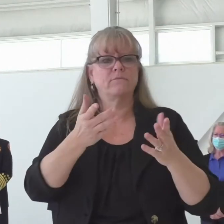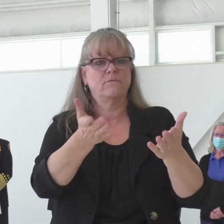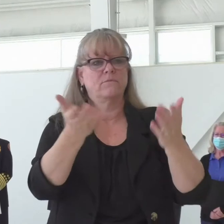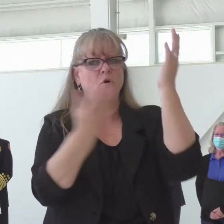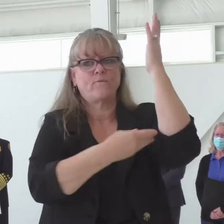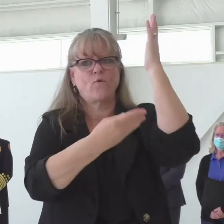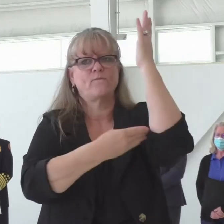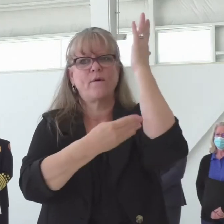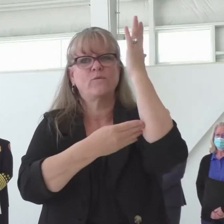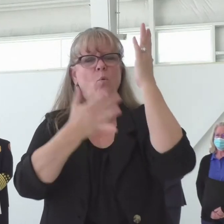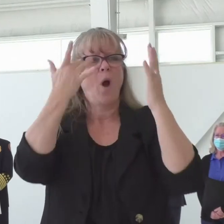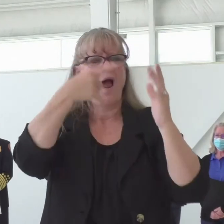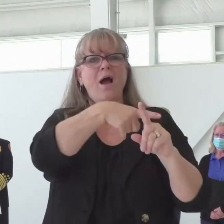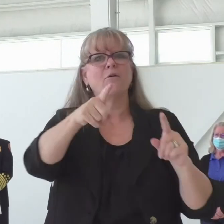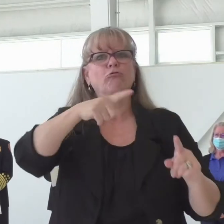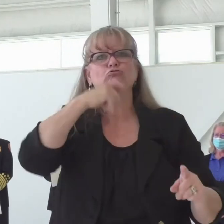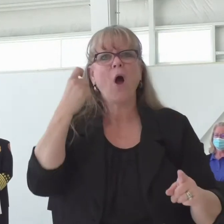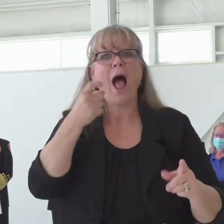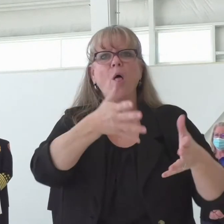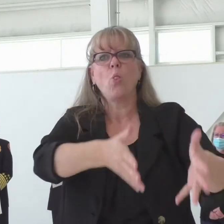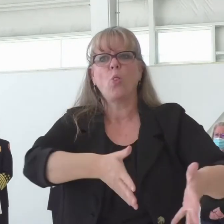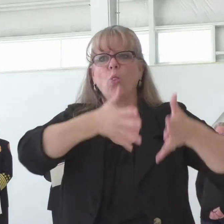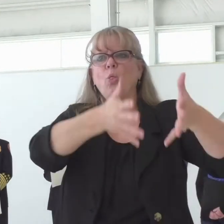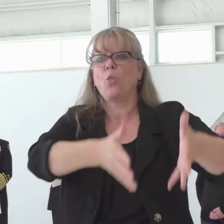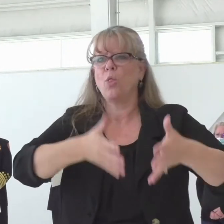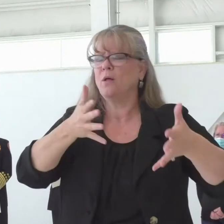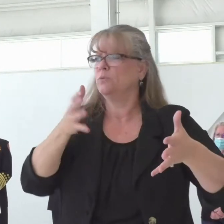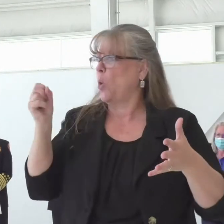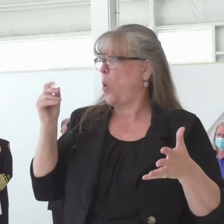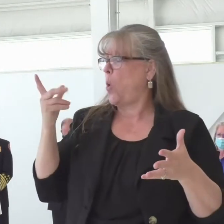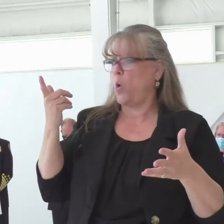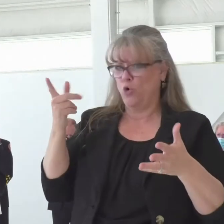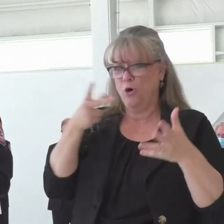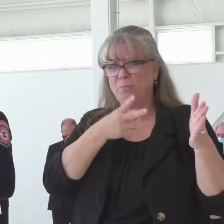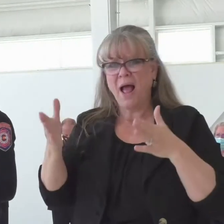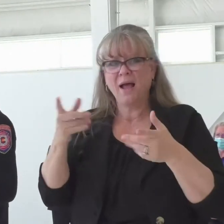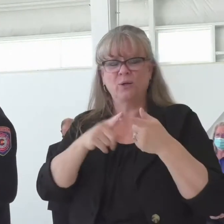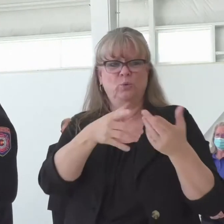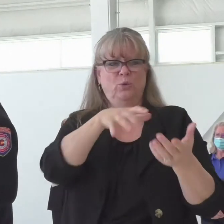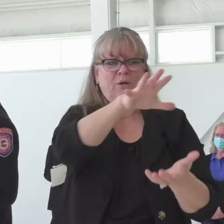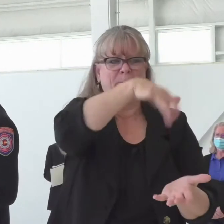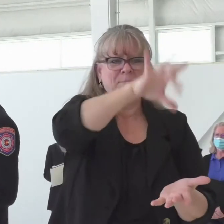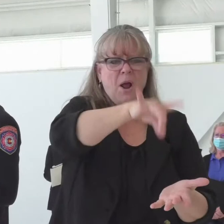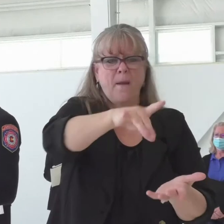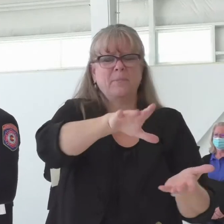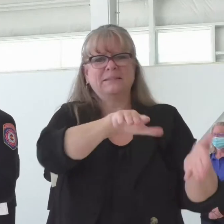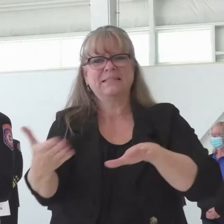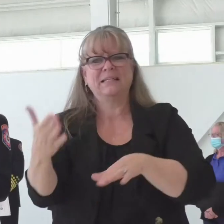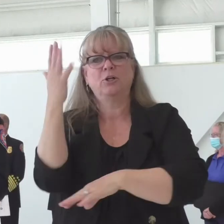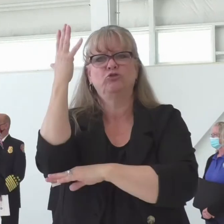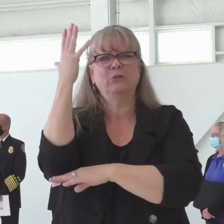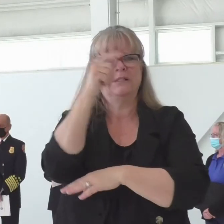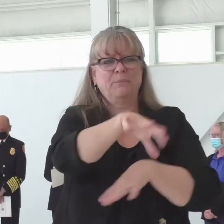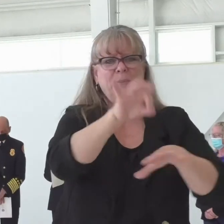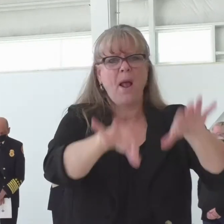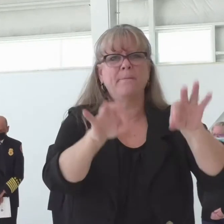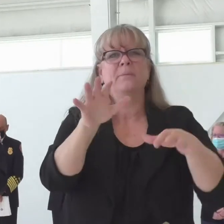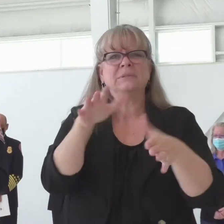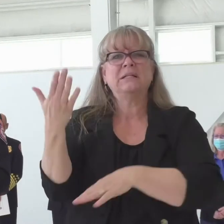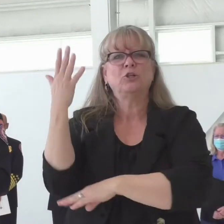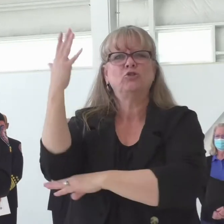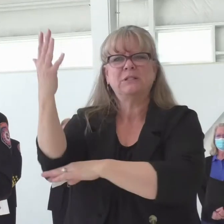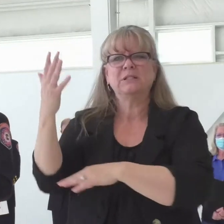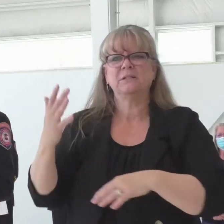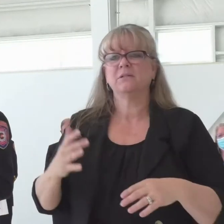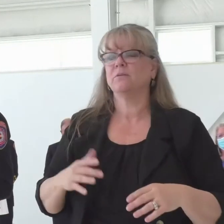That is a great question. That is a great question. Actually, Director Lester is here. I want to, I'm going to